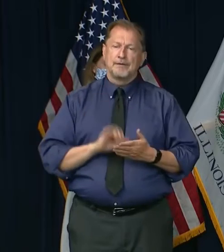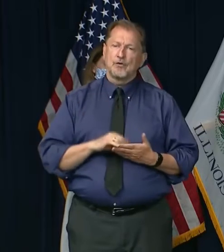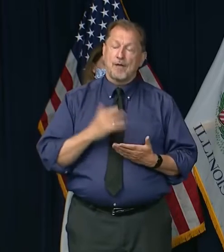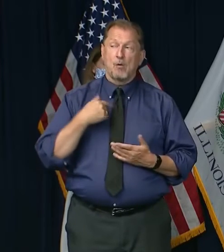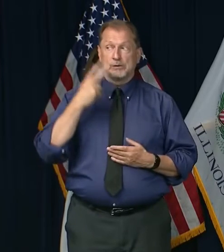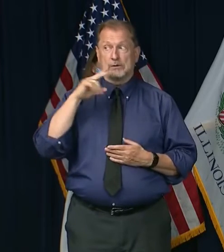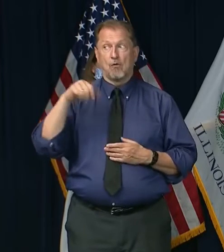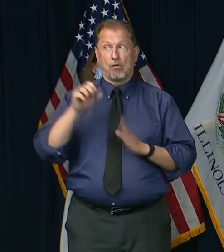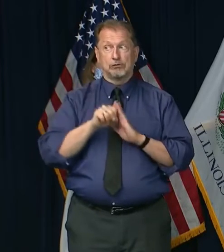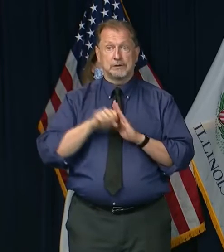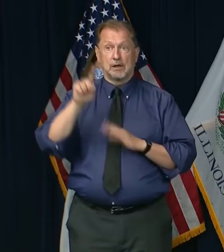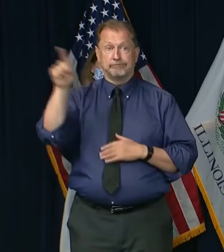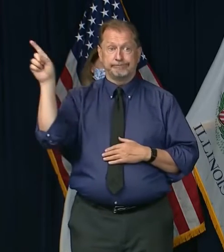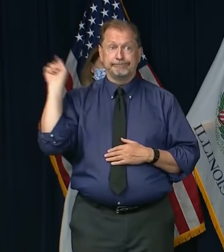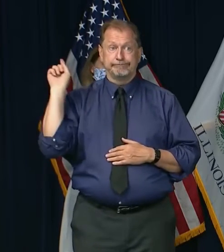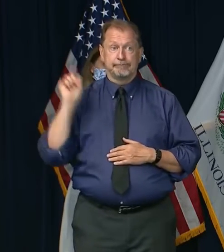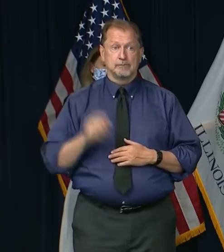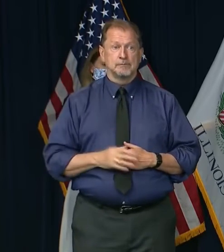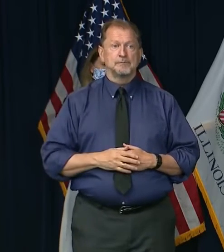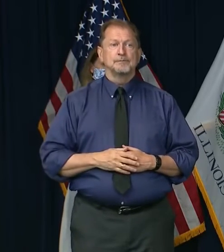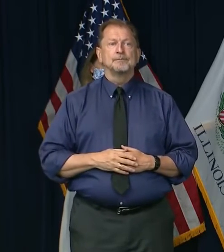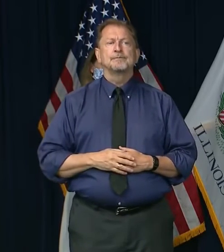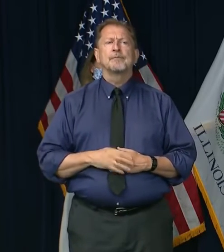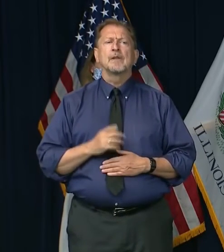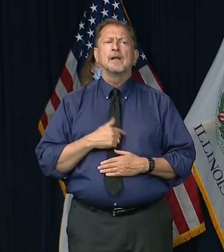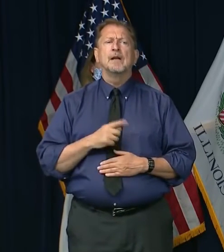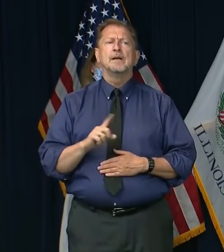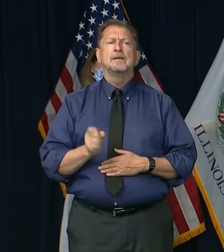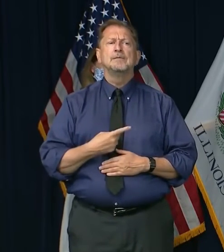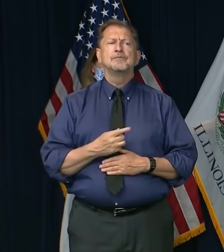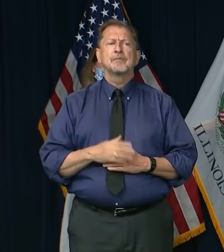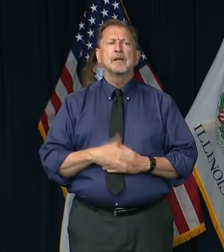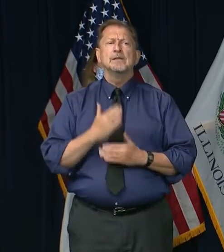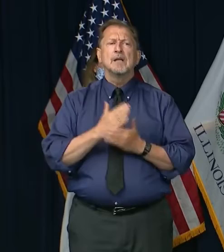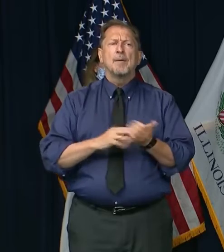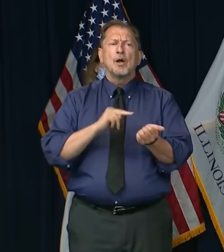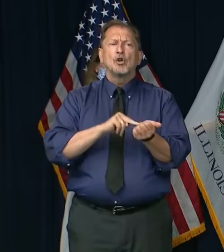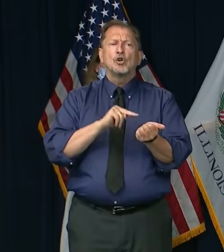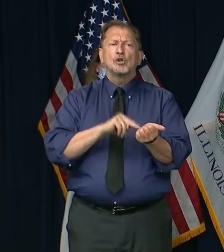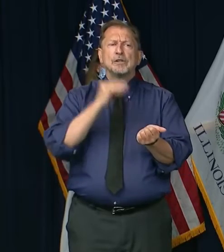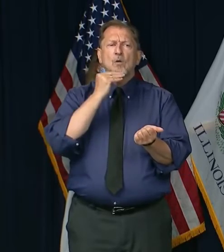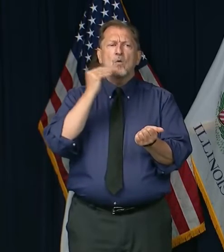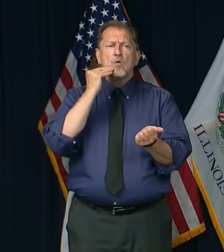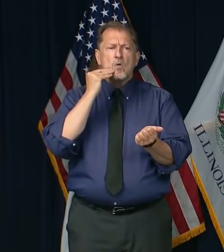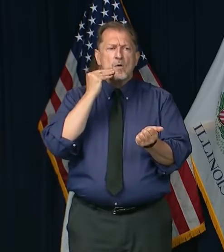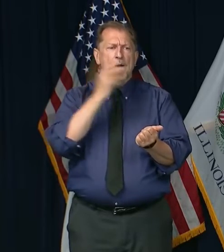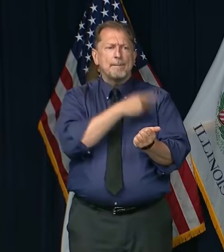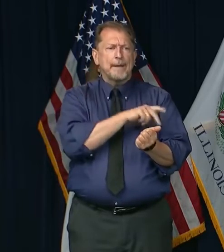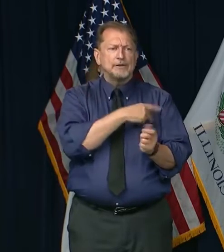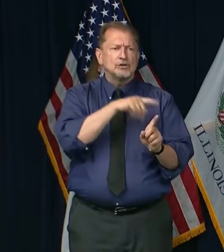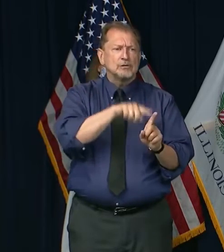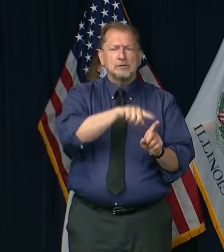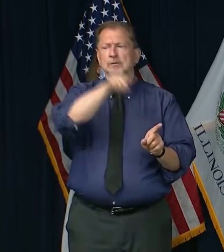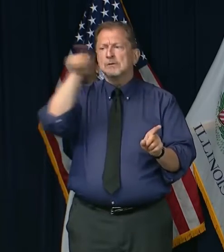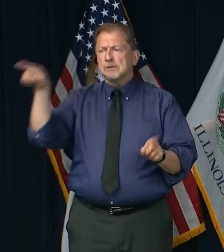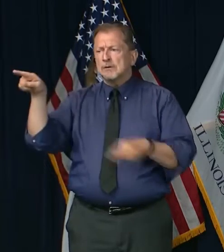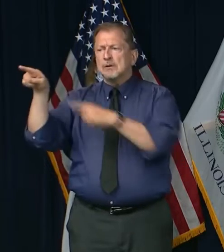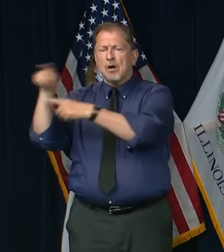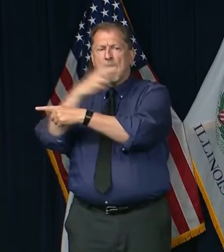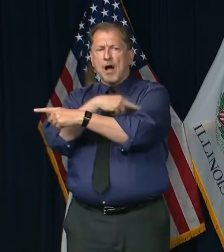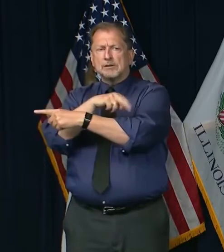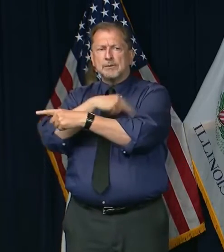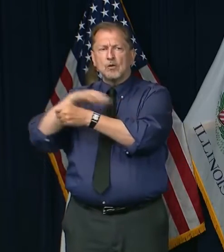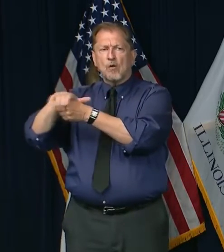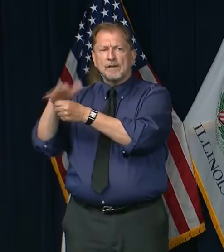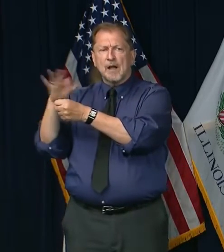in some other states. This question comes from Amy Jacobson. Several nursing home patients were moved to hospitals to be treated for COVID-19. We've been